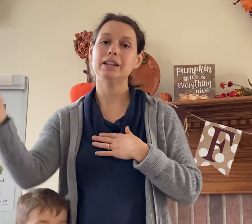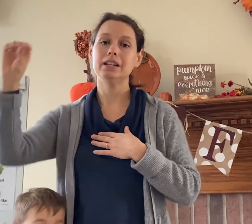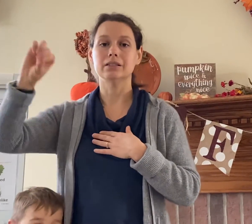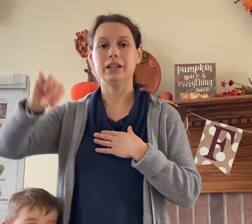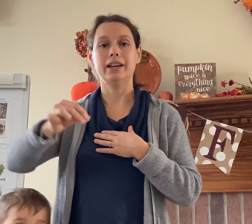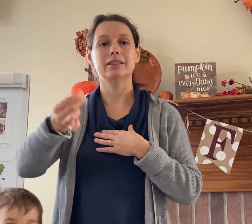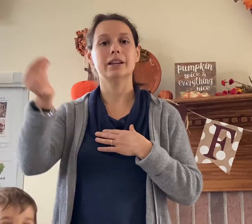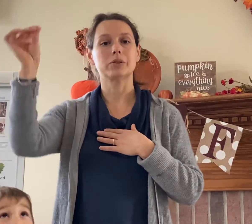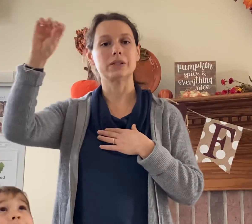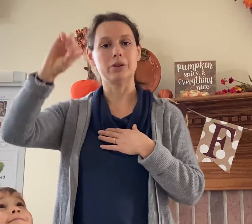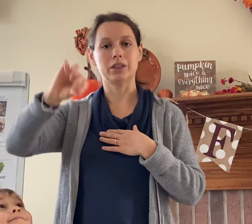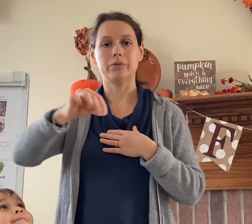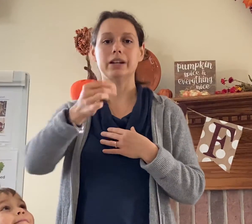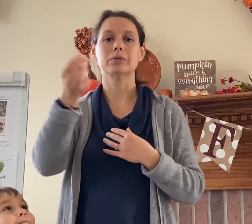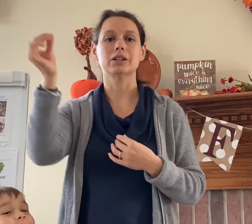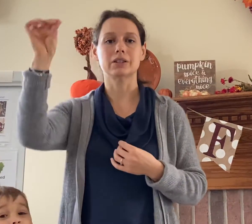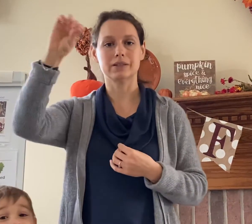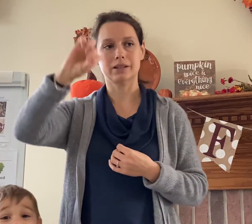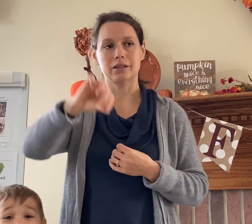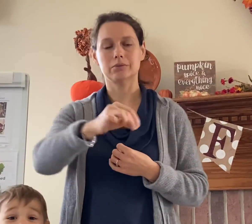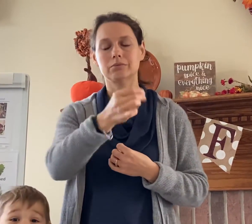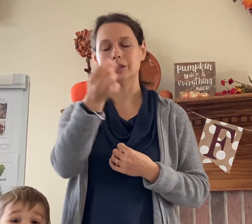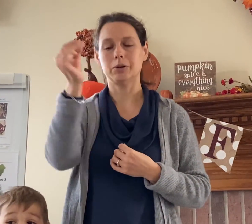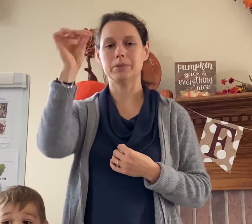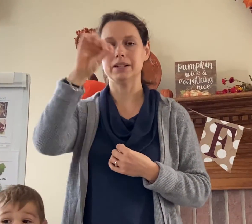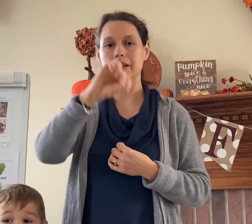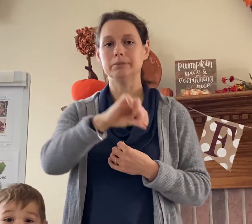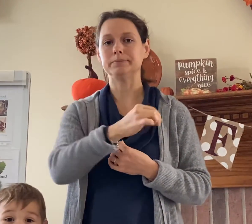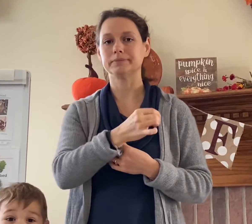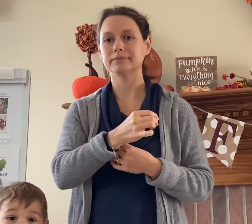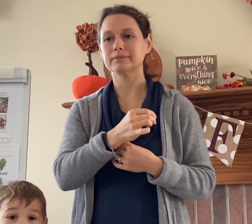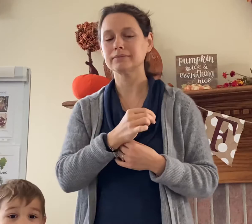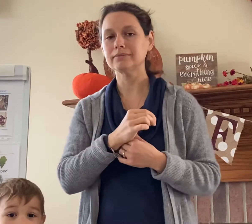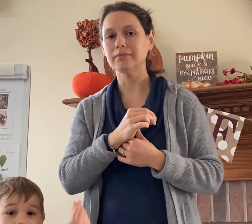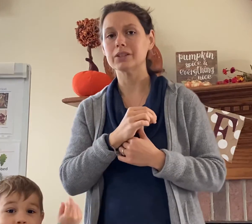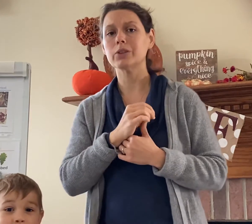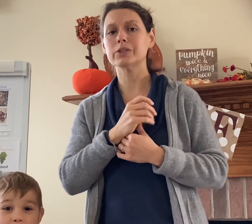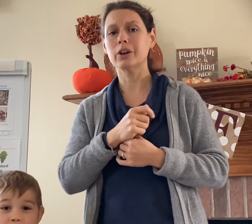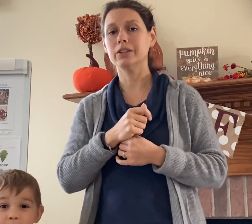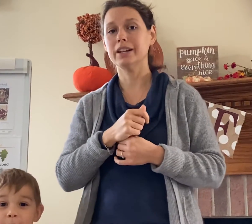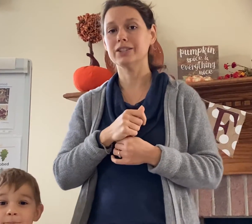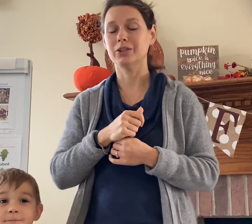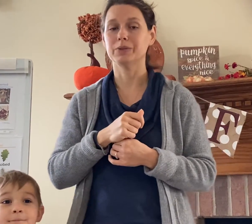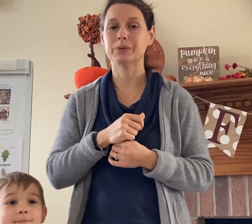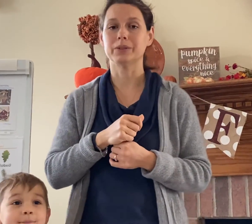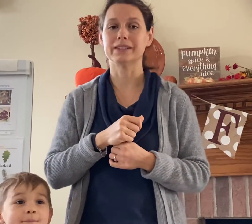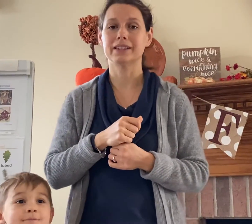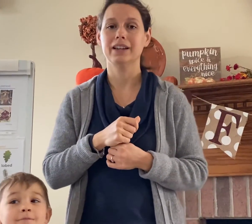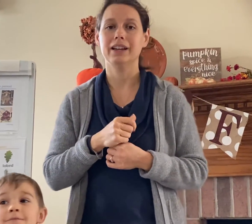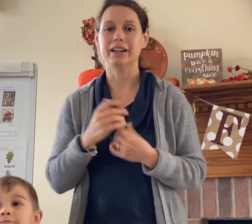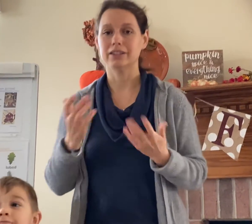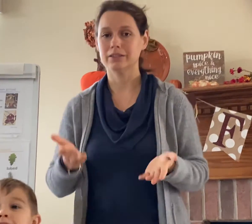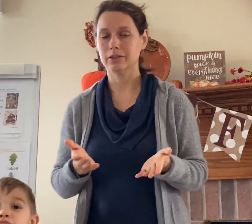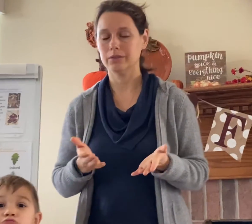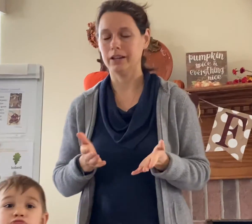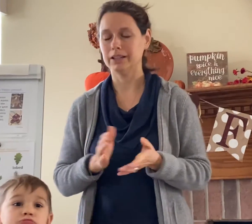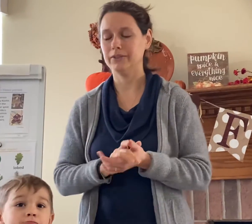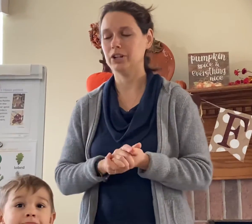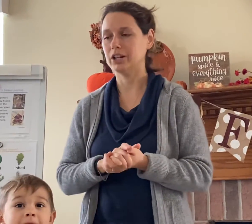needle like like we're sewing thread we're gonna just kind of go up and down so the song that I chose was again leaving on a